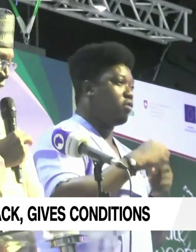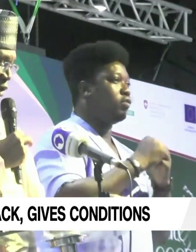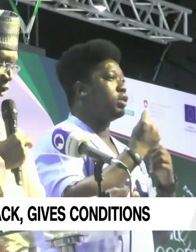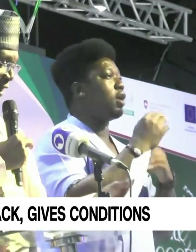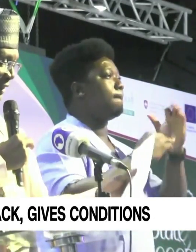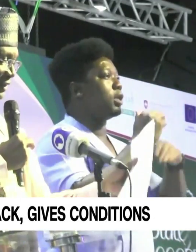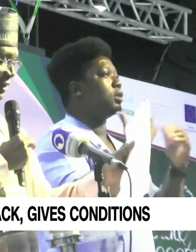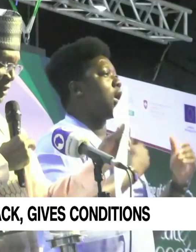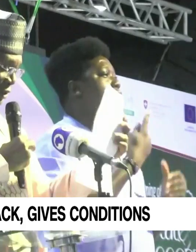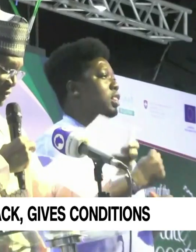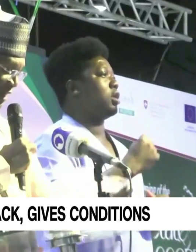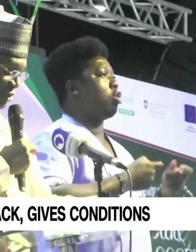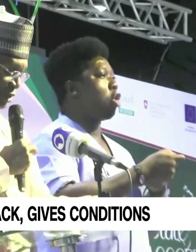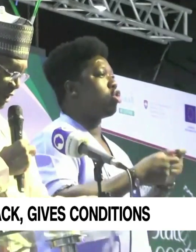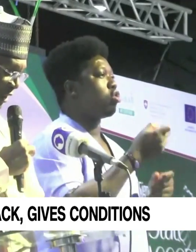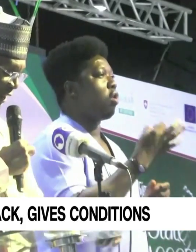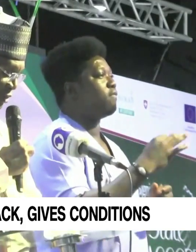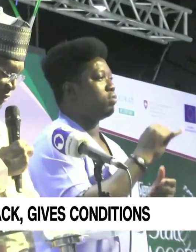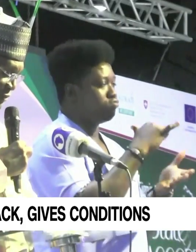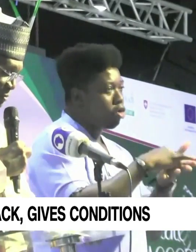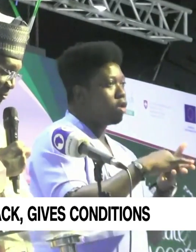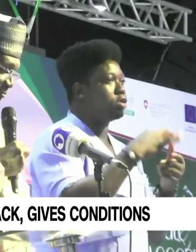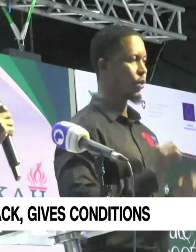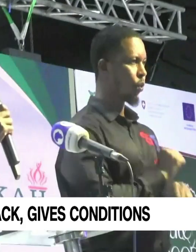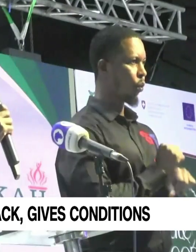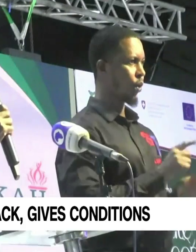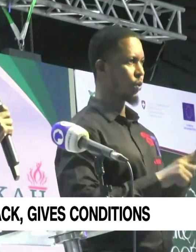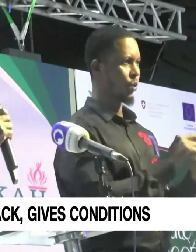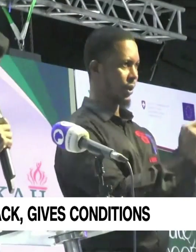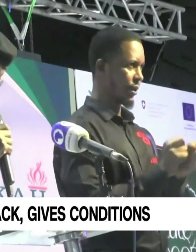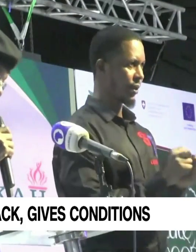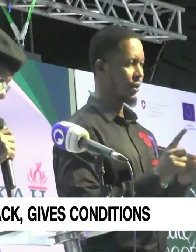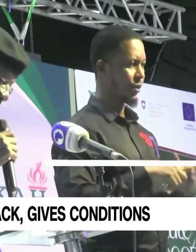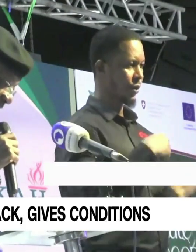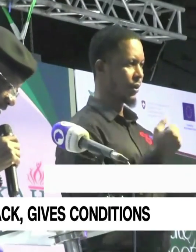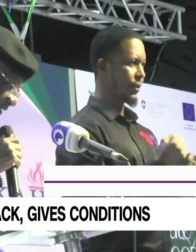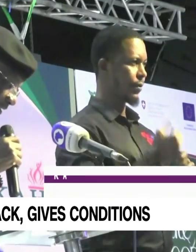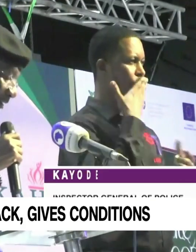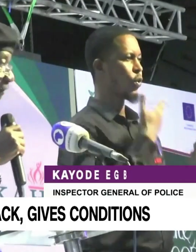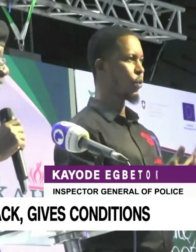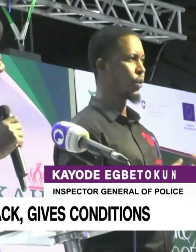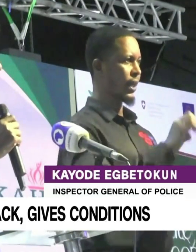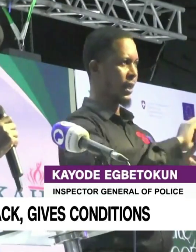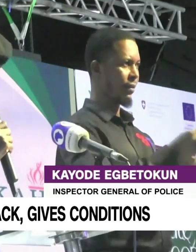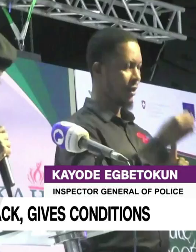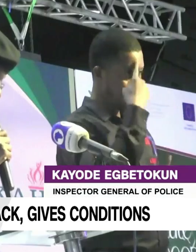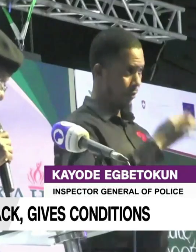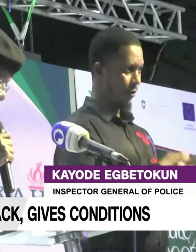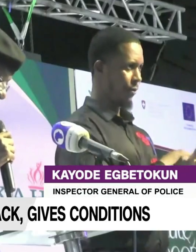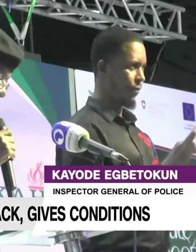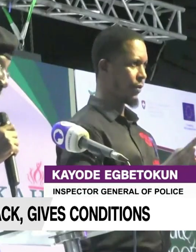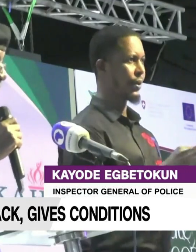and conduct of such elections. Create a conducive environment for free,